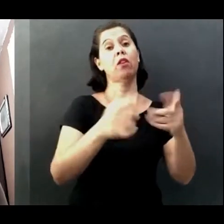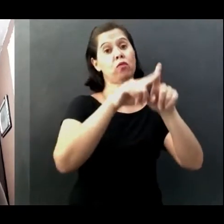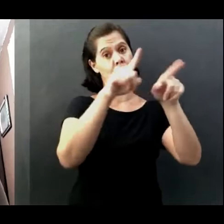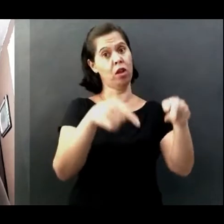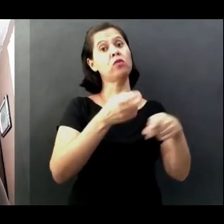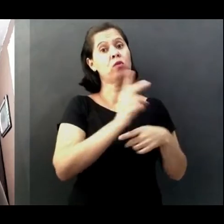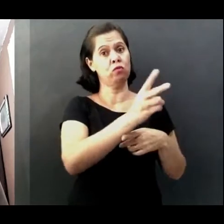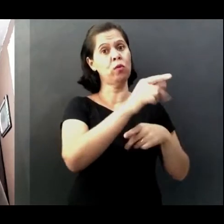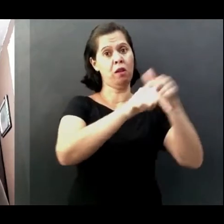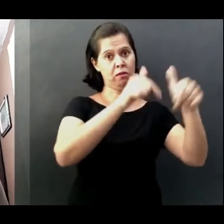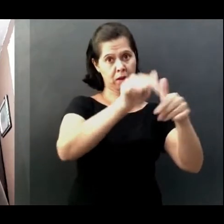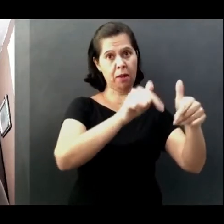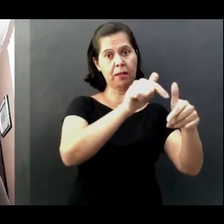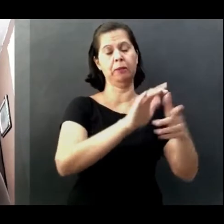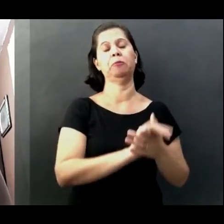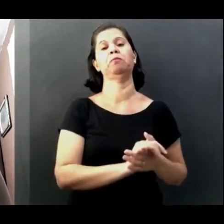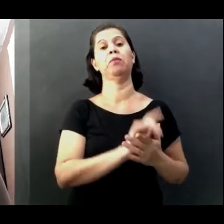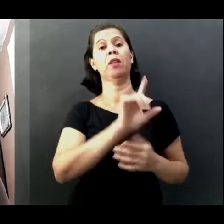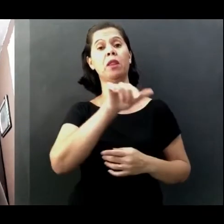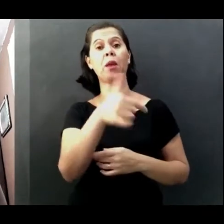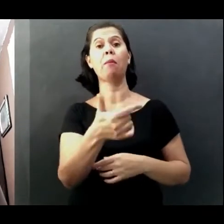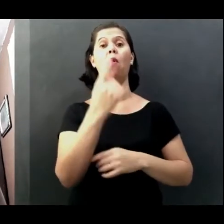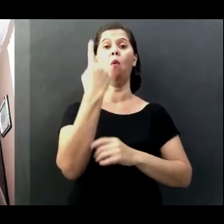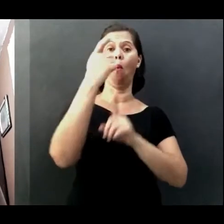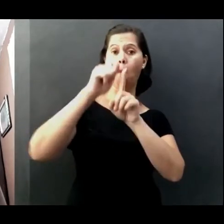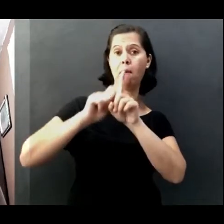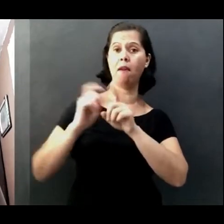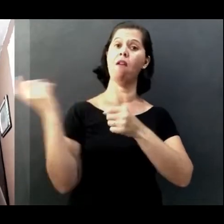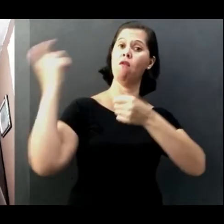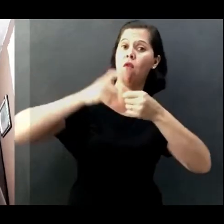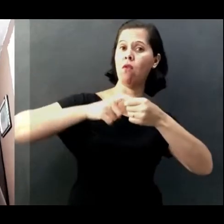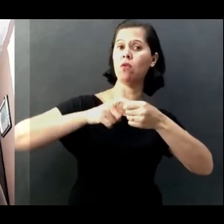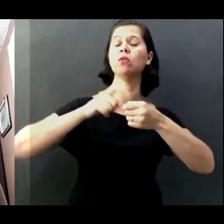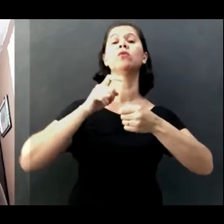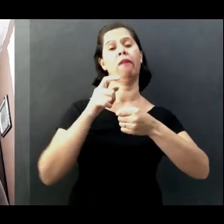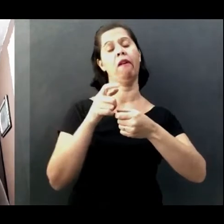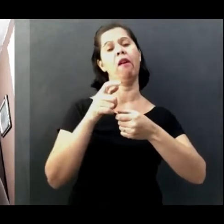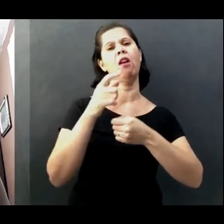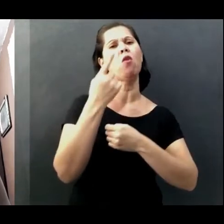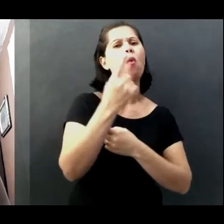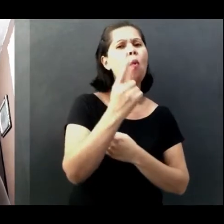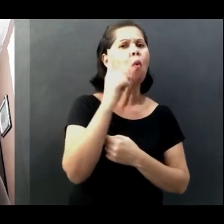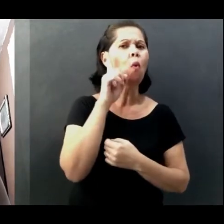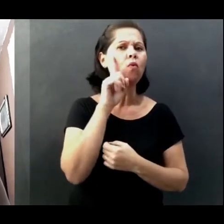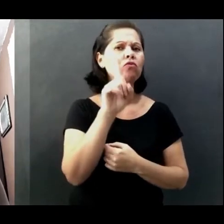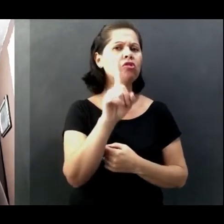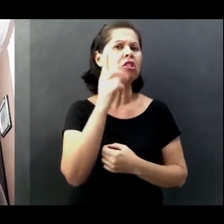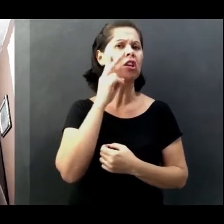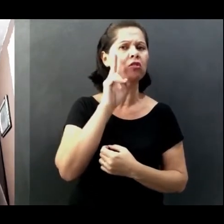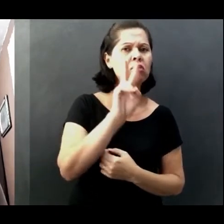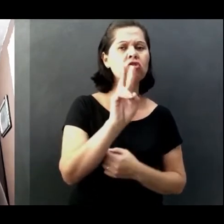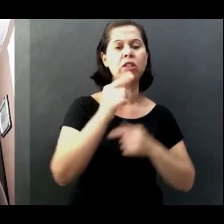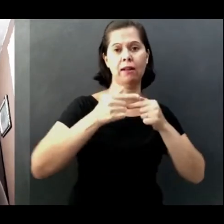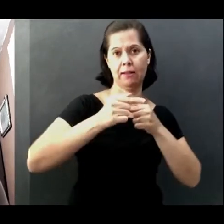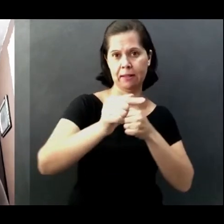After a month, I came back one or two days in the week. This is going on until today. So, once or twice